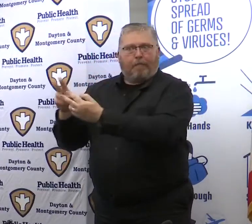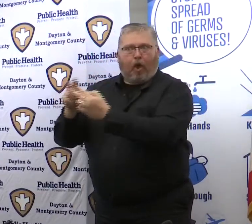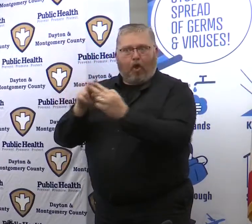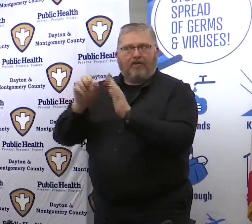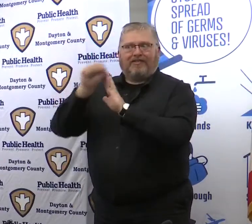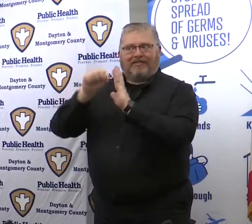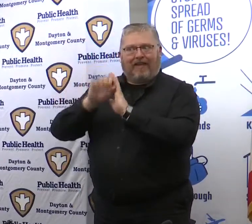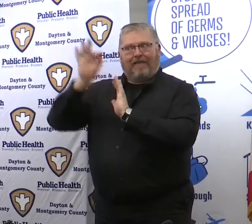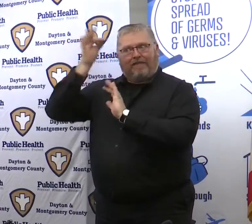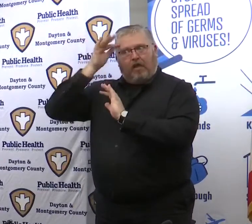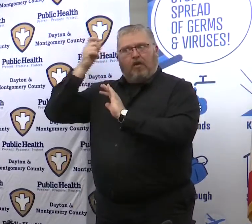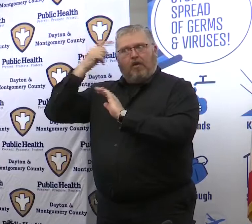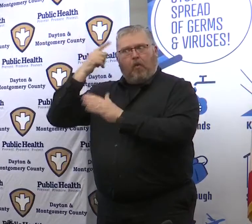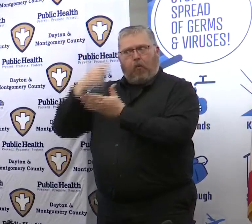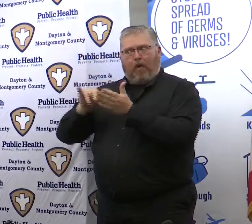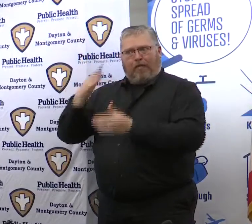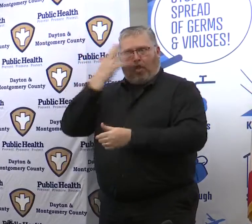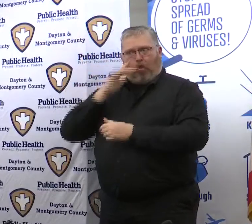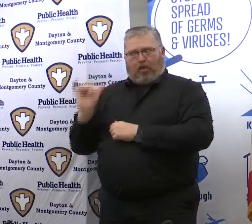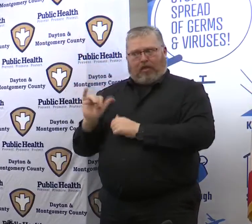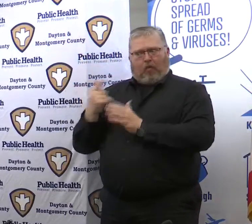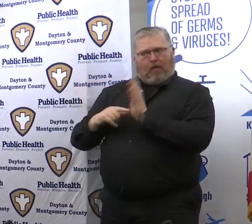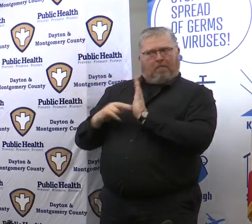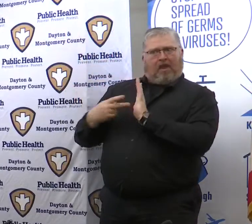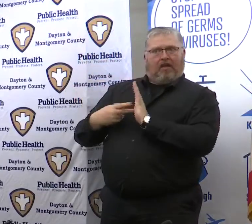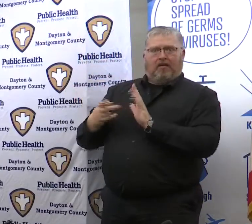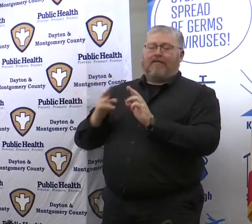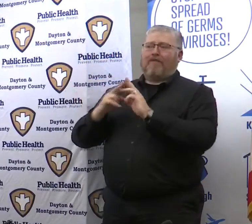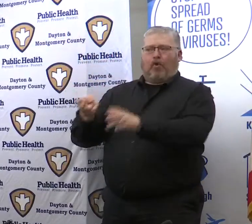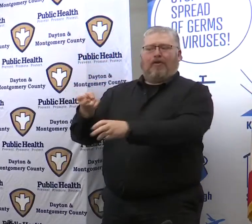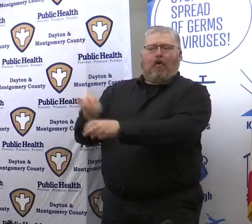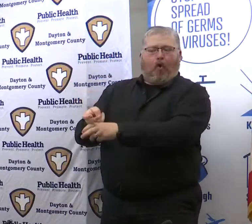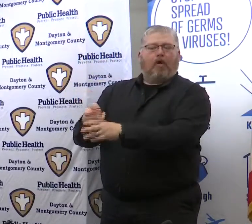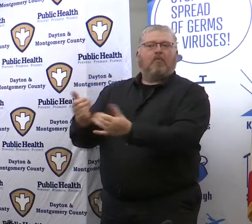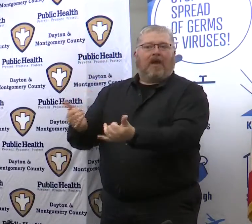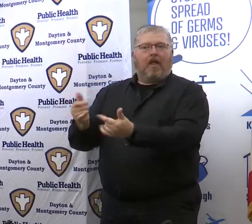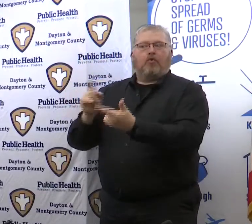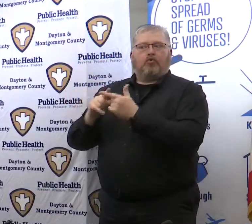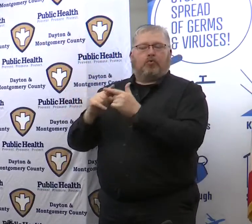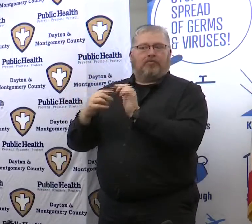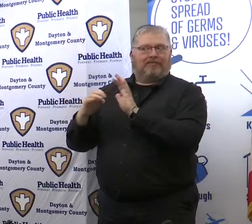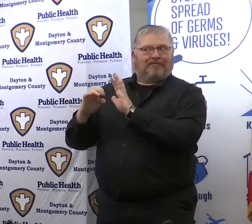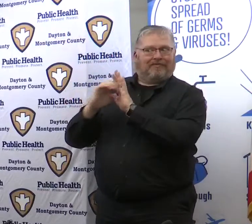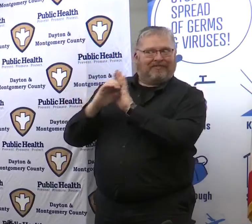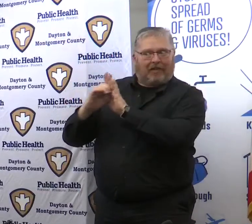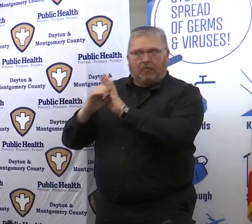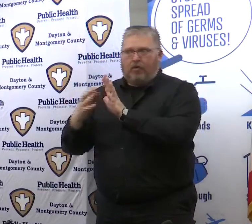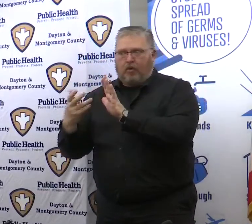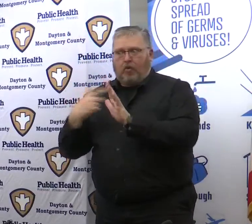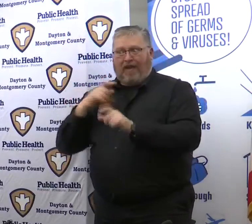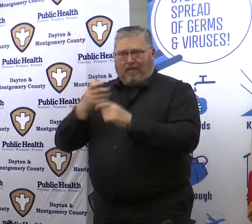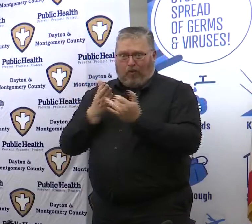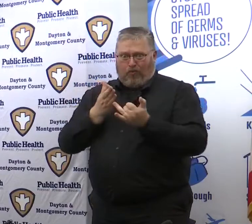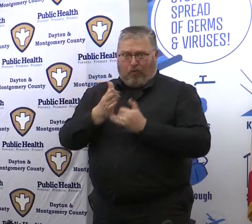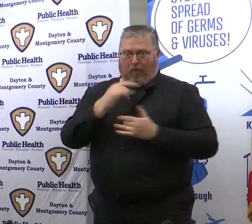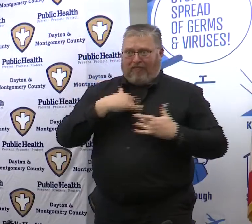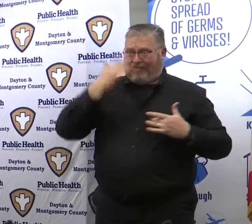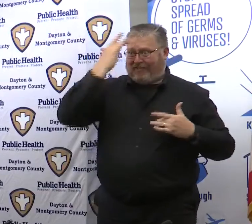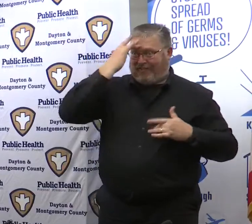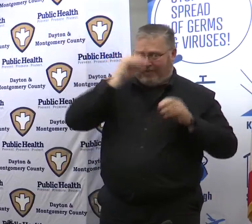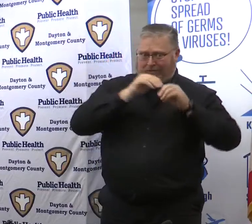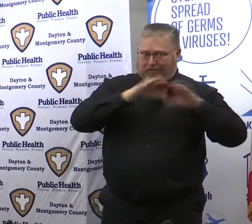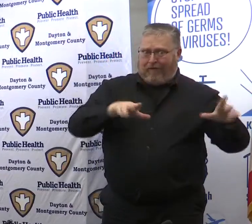state and federal government on what that looks like. It's just very difficult right now to model because we have to get through this health epidemic.